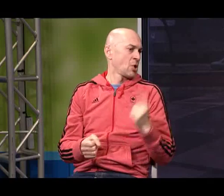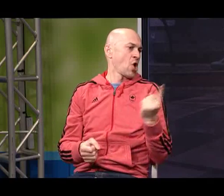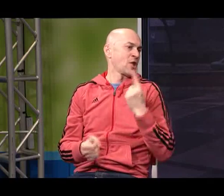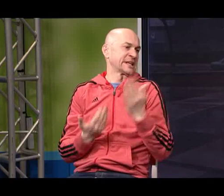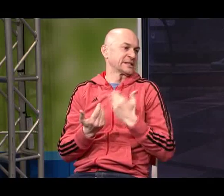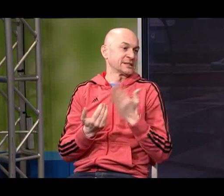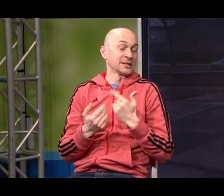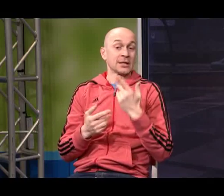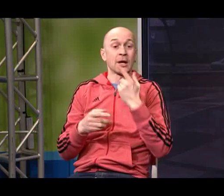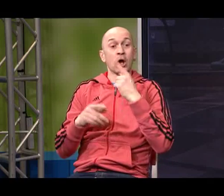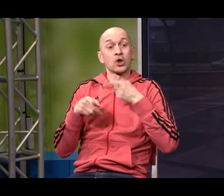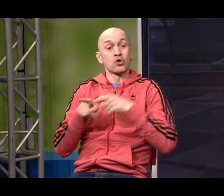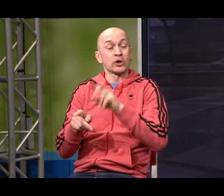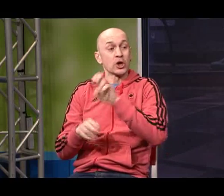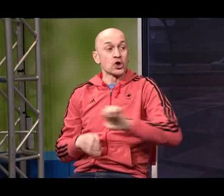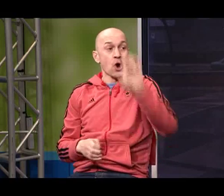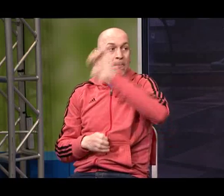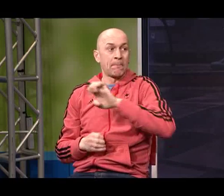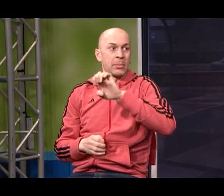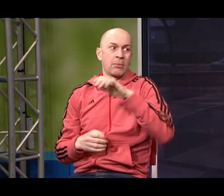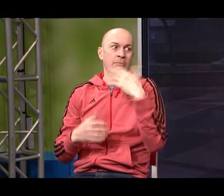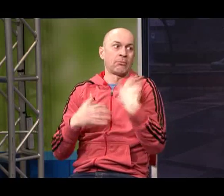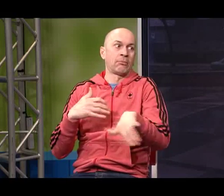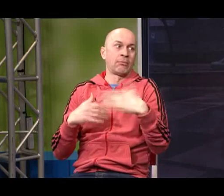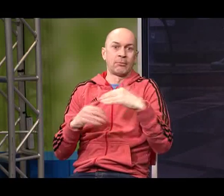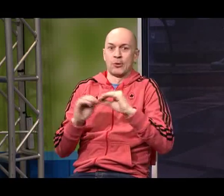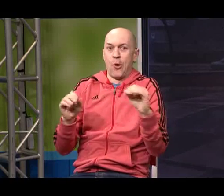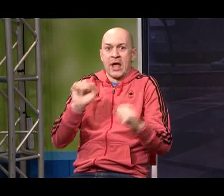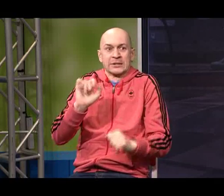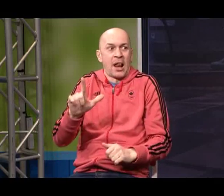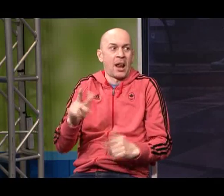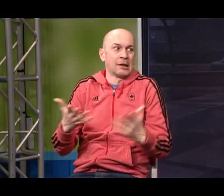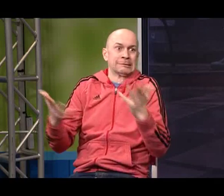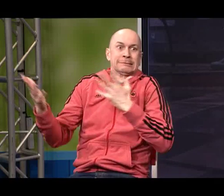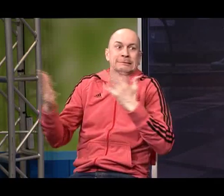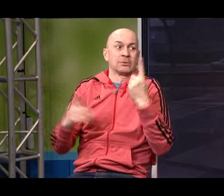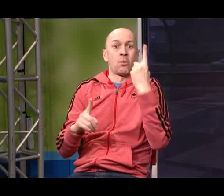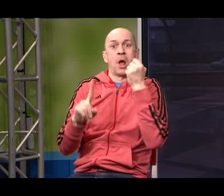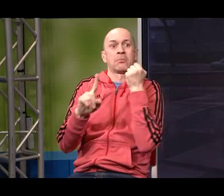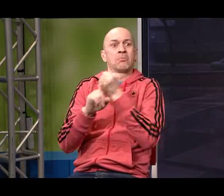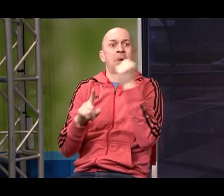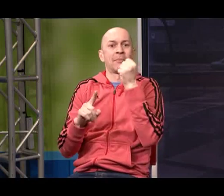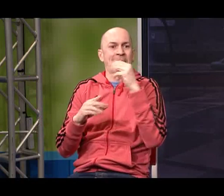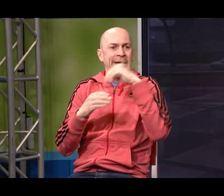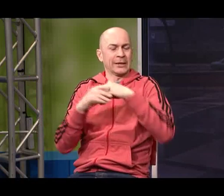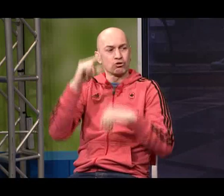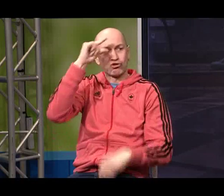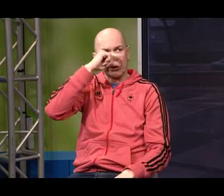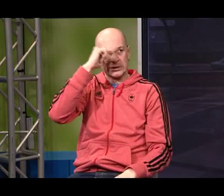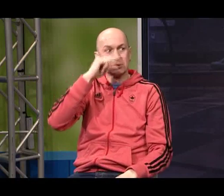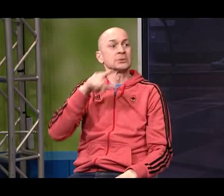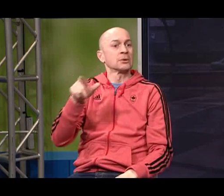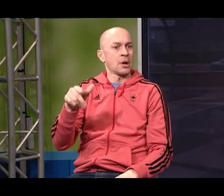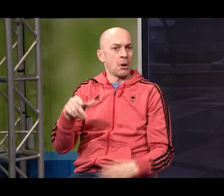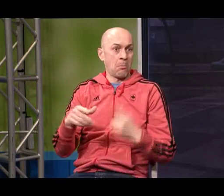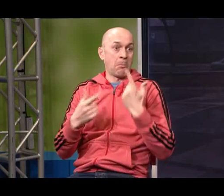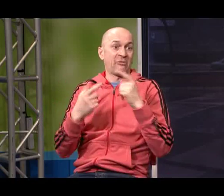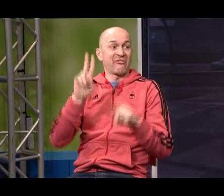would provide ASL interpreters during the road trips though there wouldn't be anything like that In fact when I was